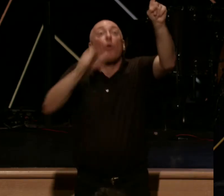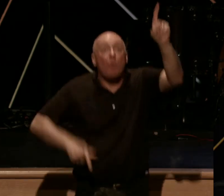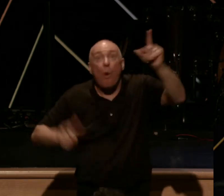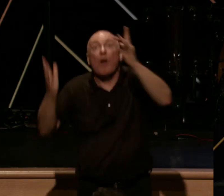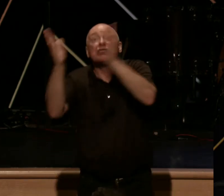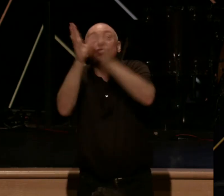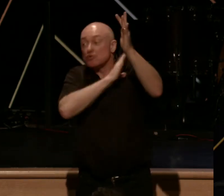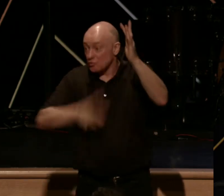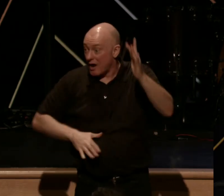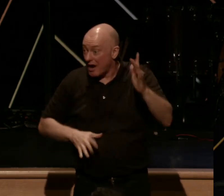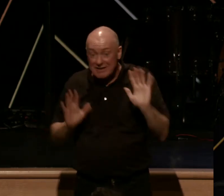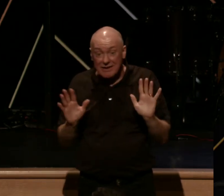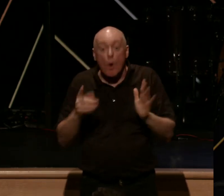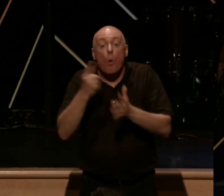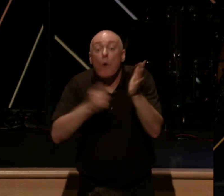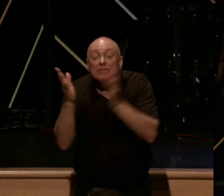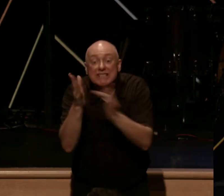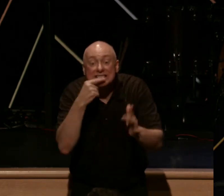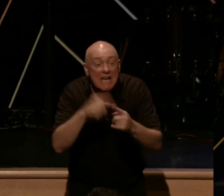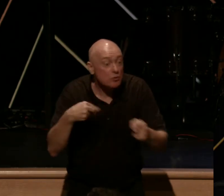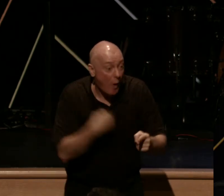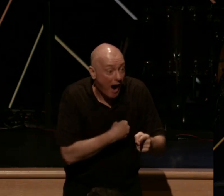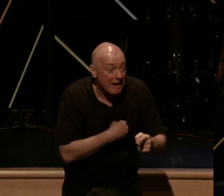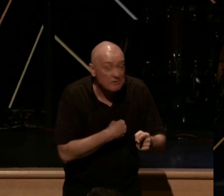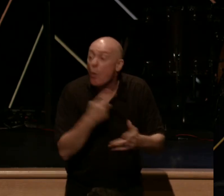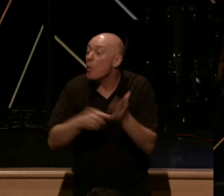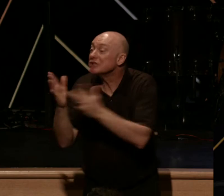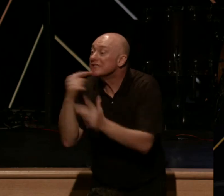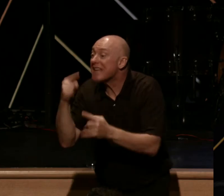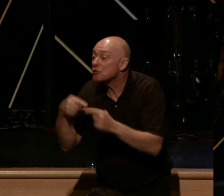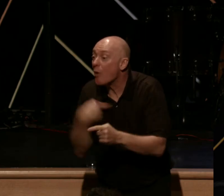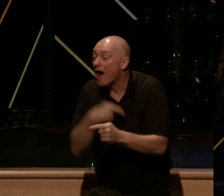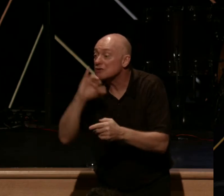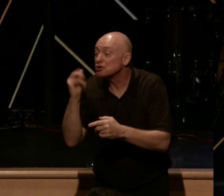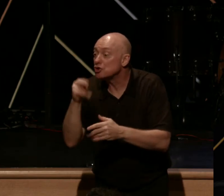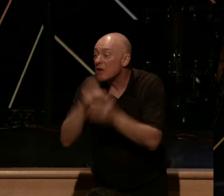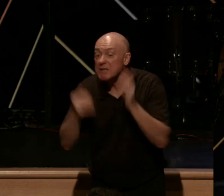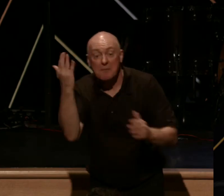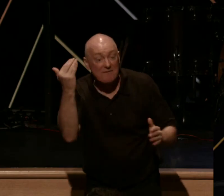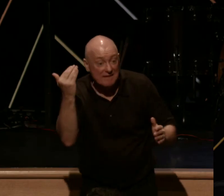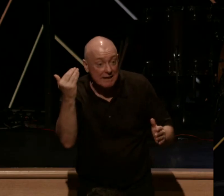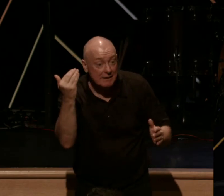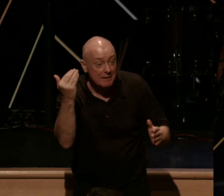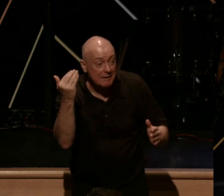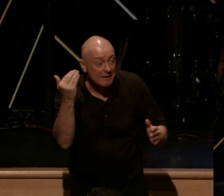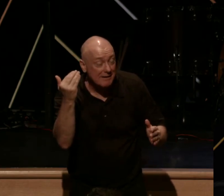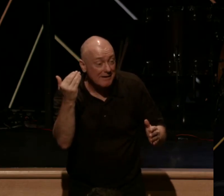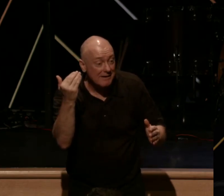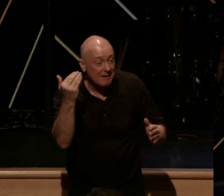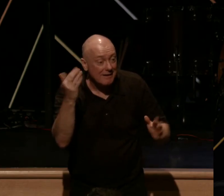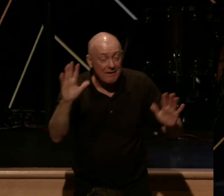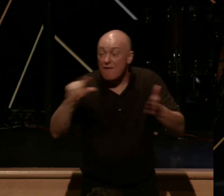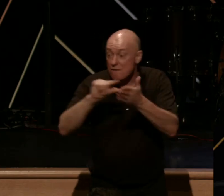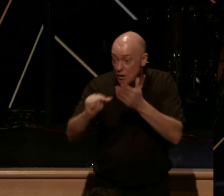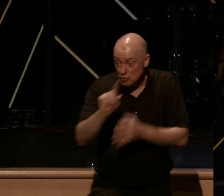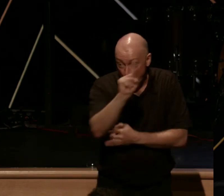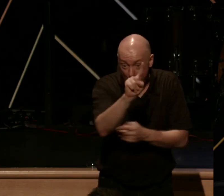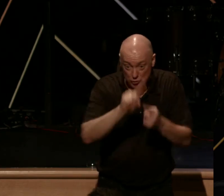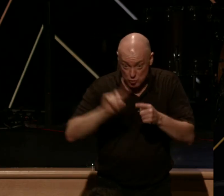Christ. And what is he saying to us? What is he saying to us in John chapter 15? Well, verses 1 through 8 can